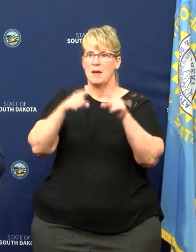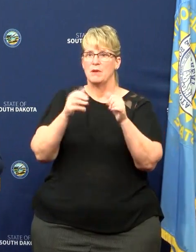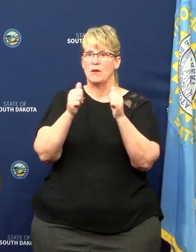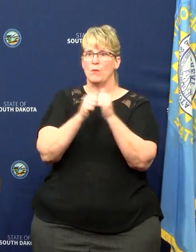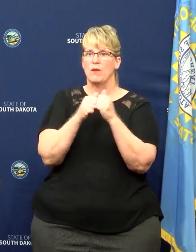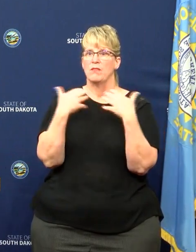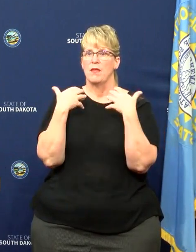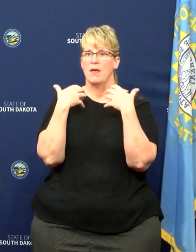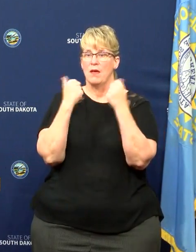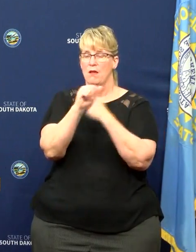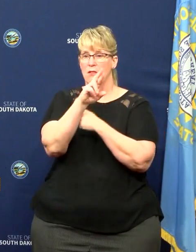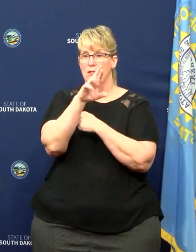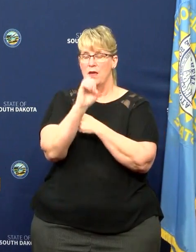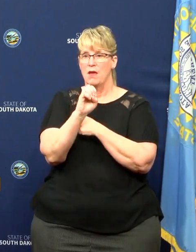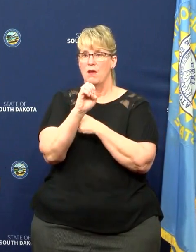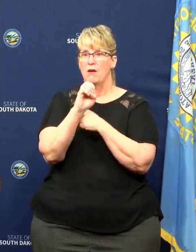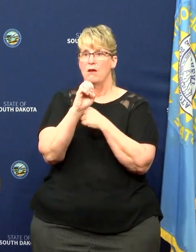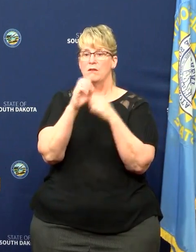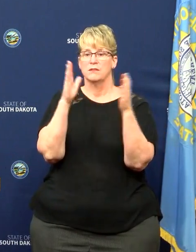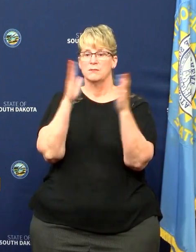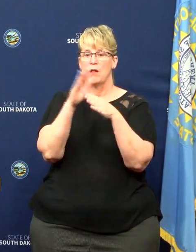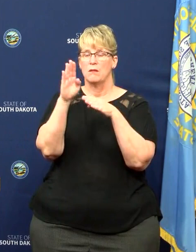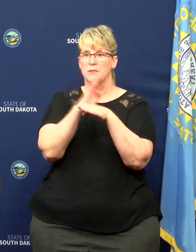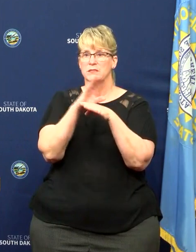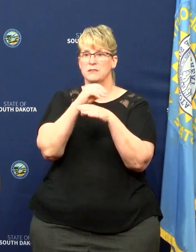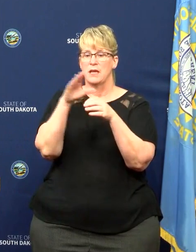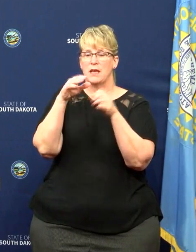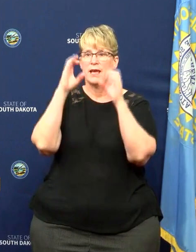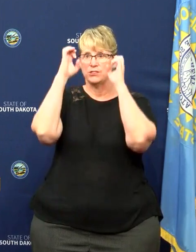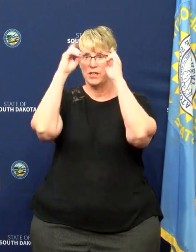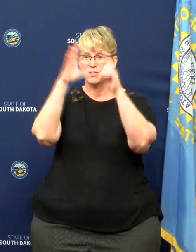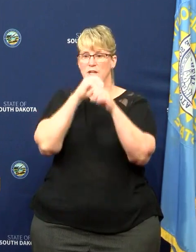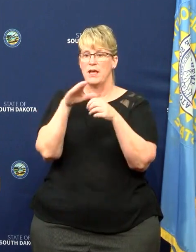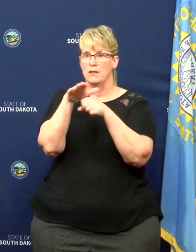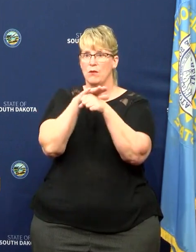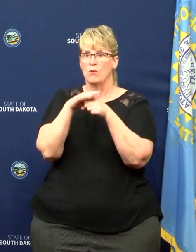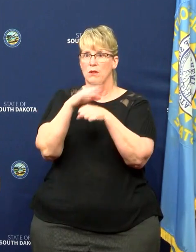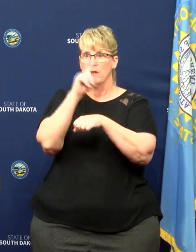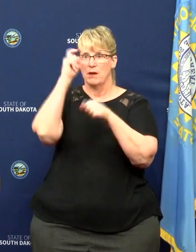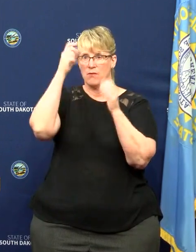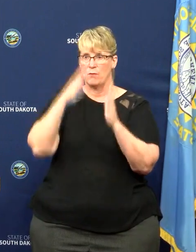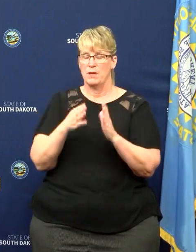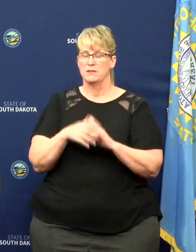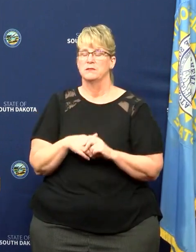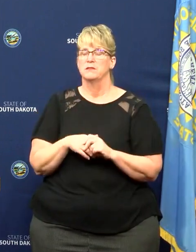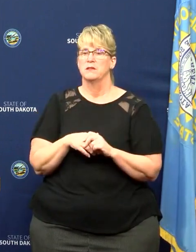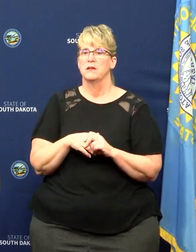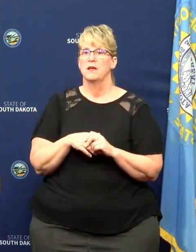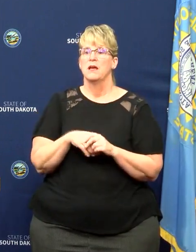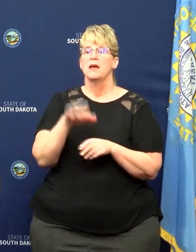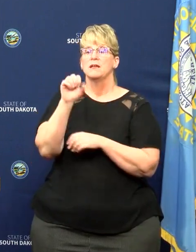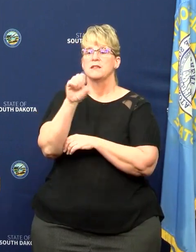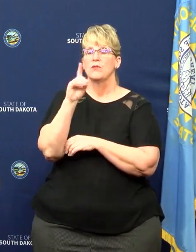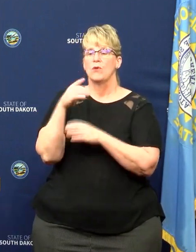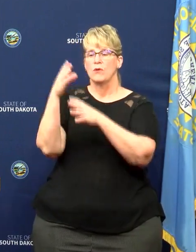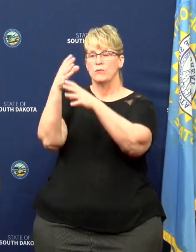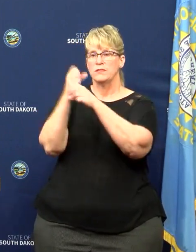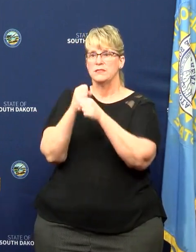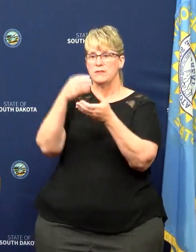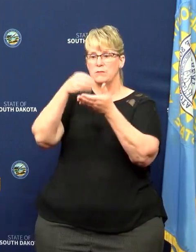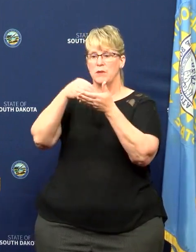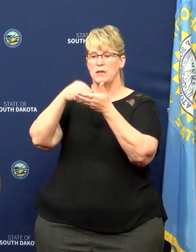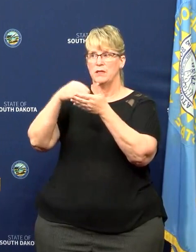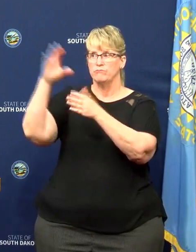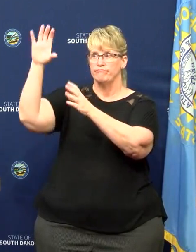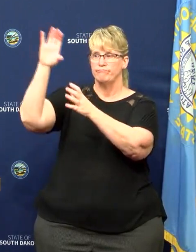care, small business, education, and local governments. I want to be clear, the state of South Dakota has received dollars through the CARES Act,